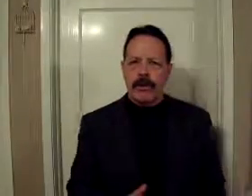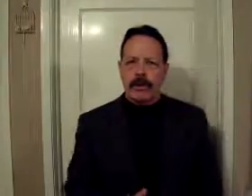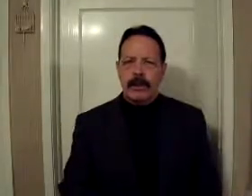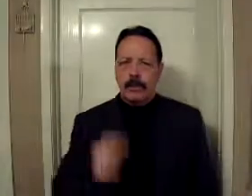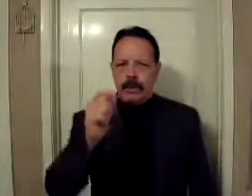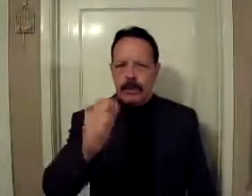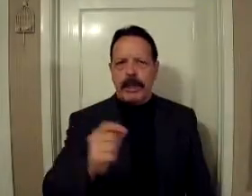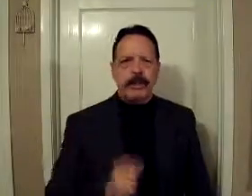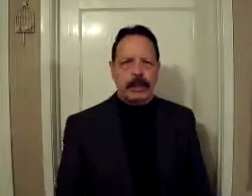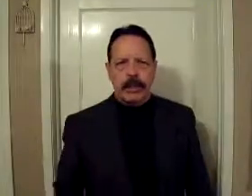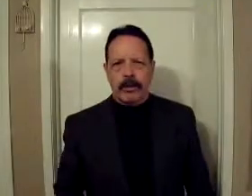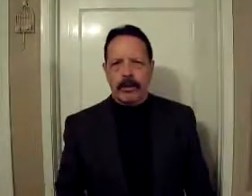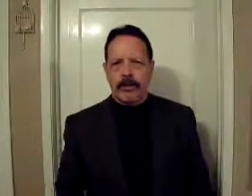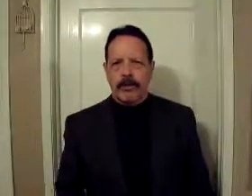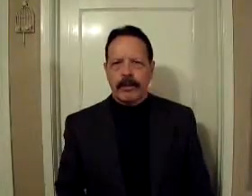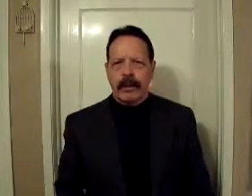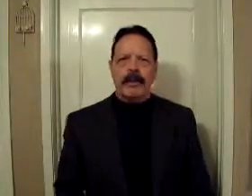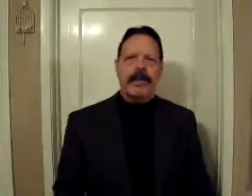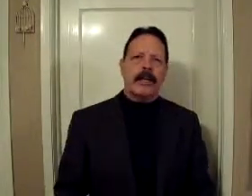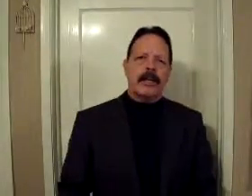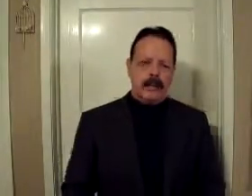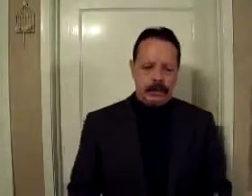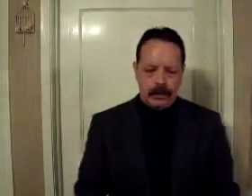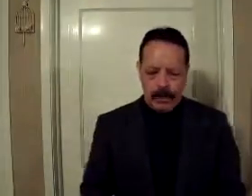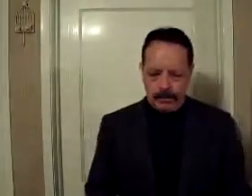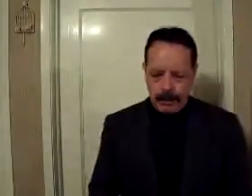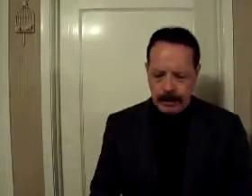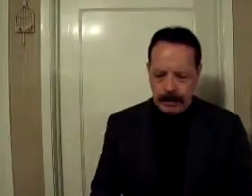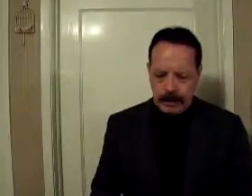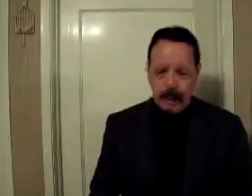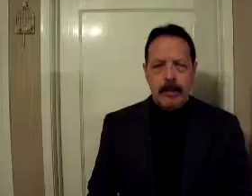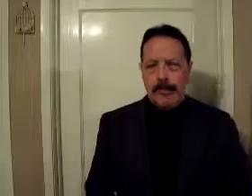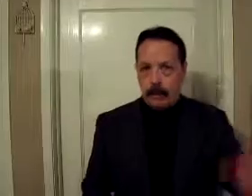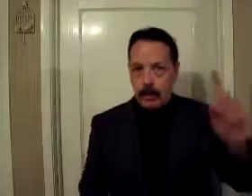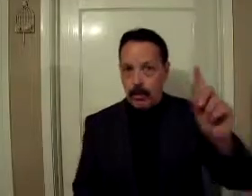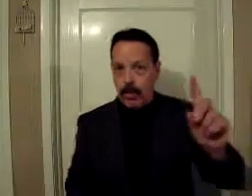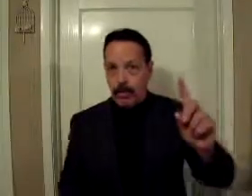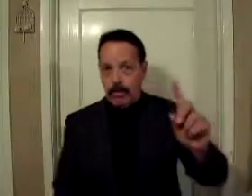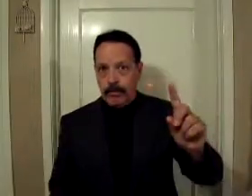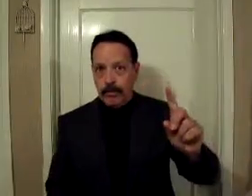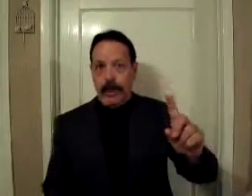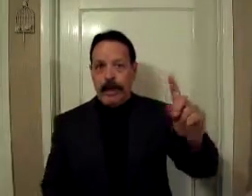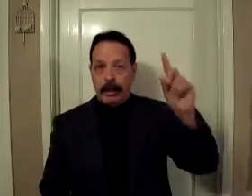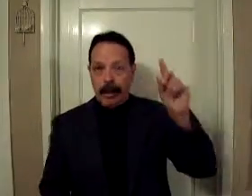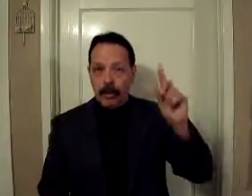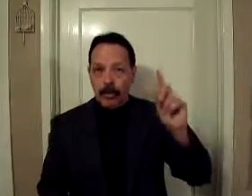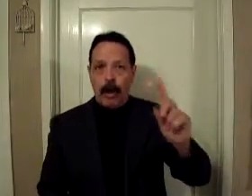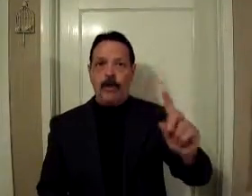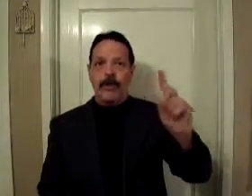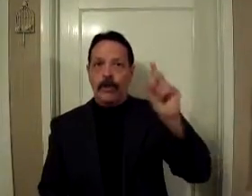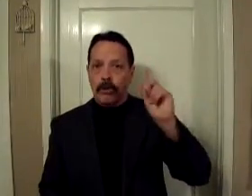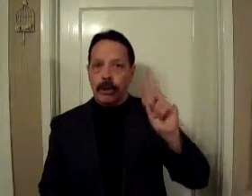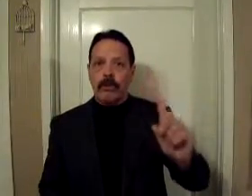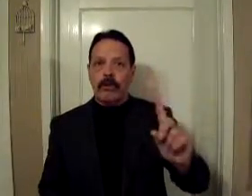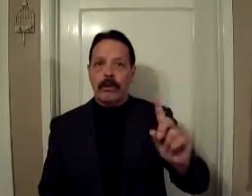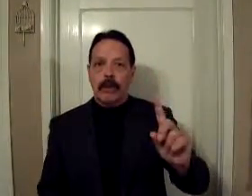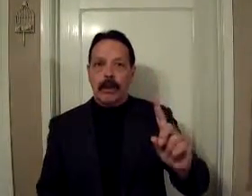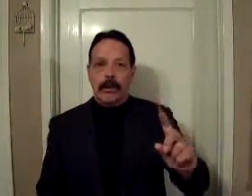You will stay secure. And then he closes it off by saying, but grow. And he wants you to grow. He